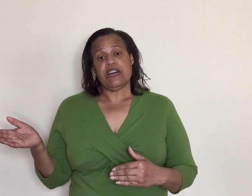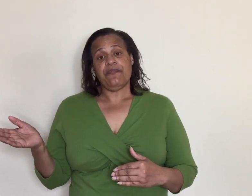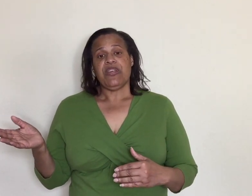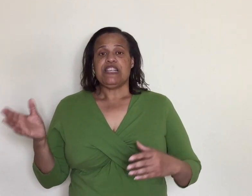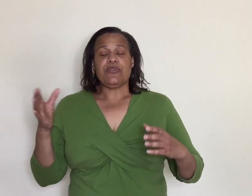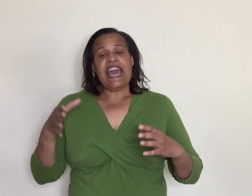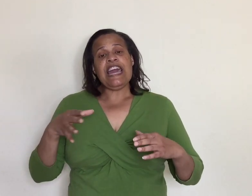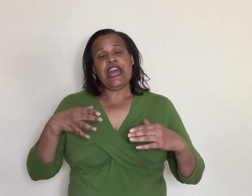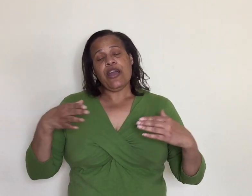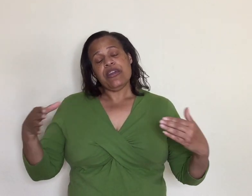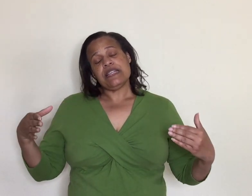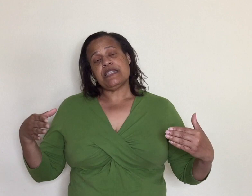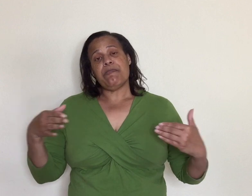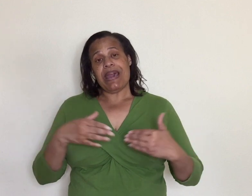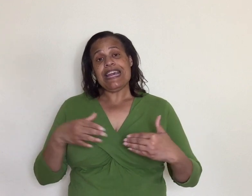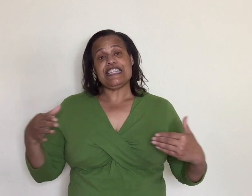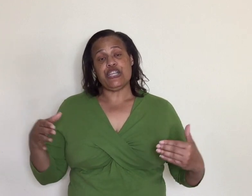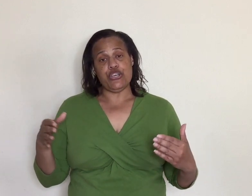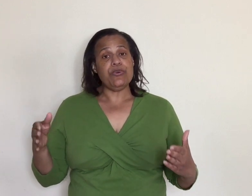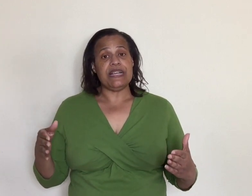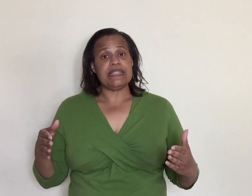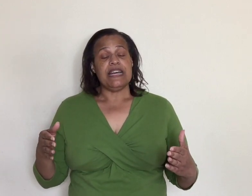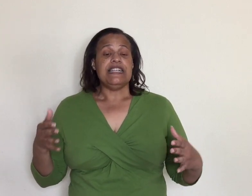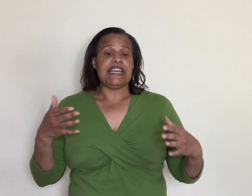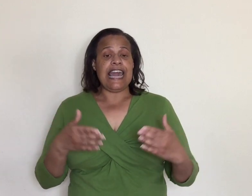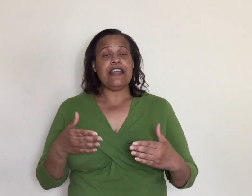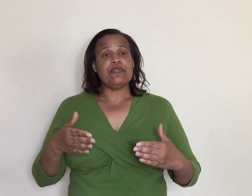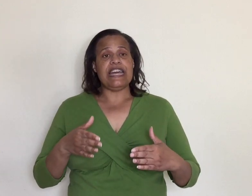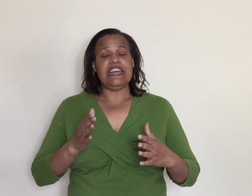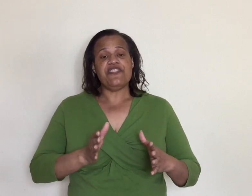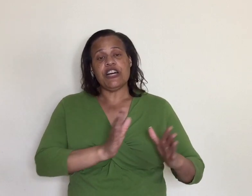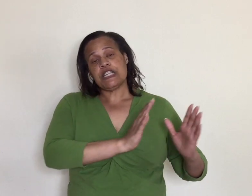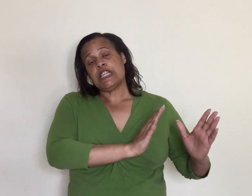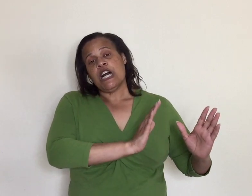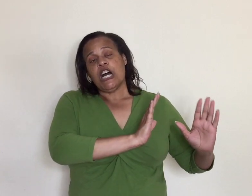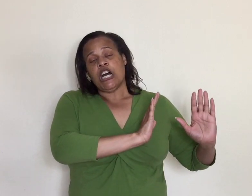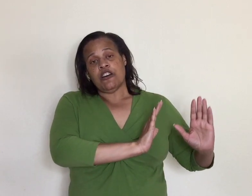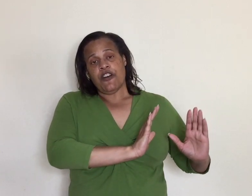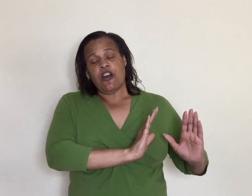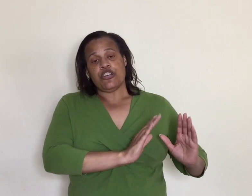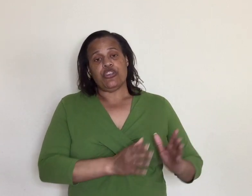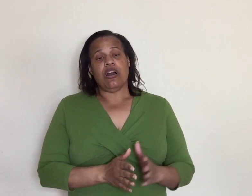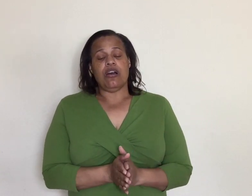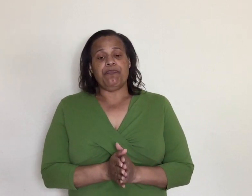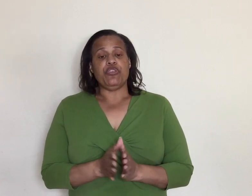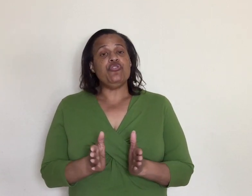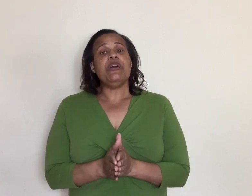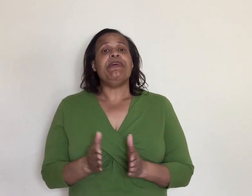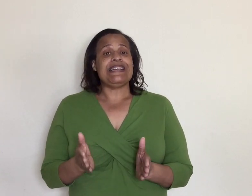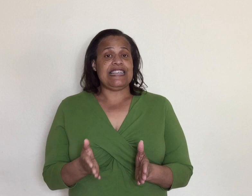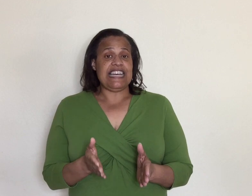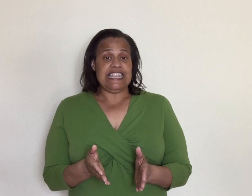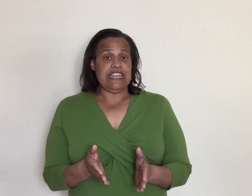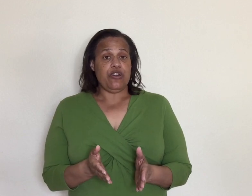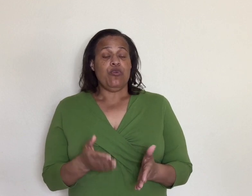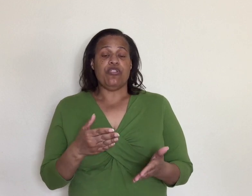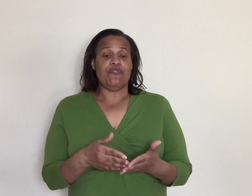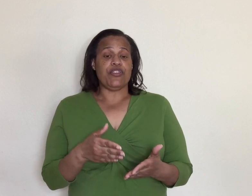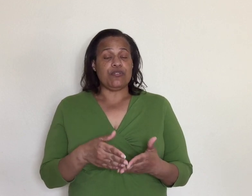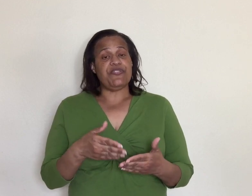stuff so they had areas to make into units to handle that influx of uh unit beds that they needed with up for those